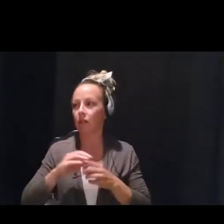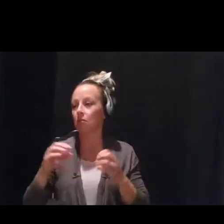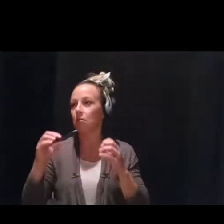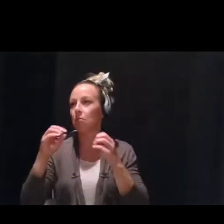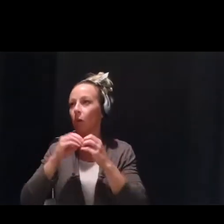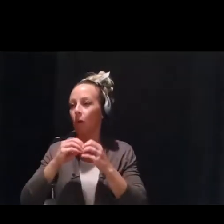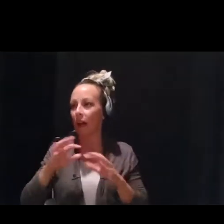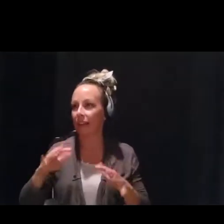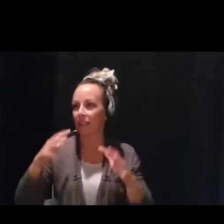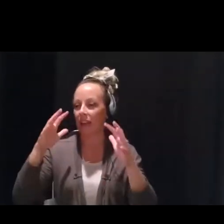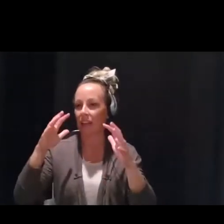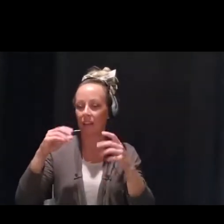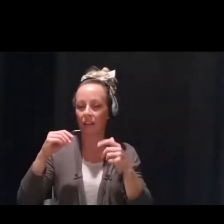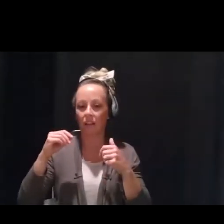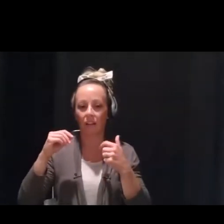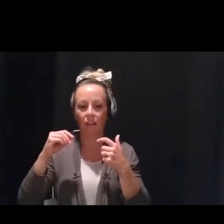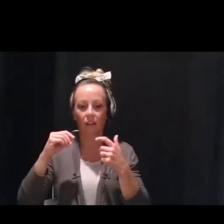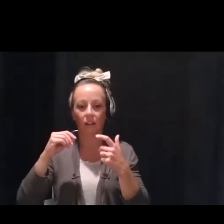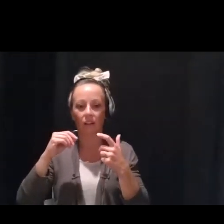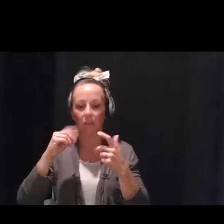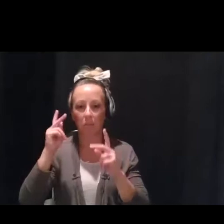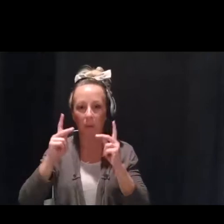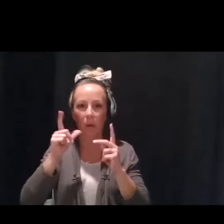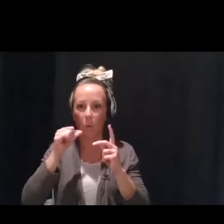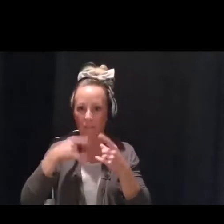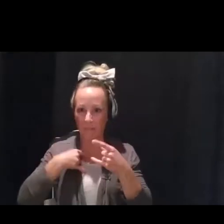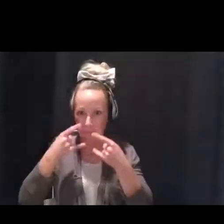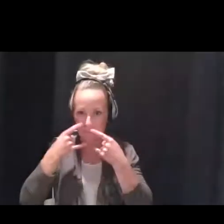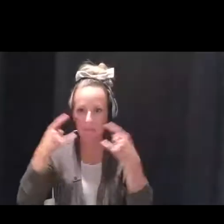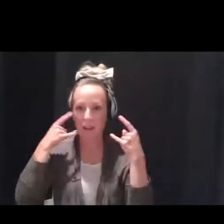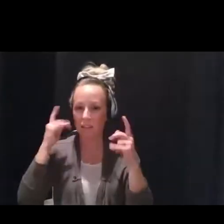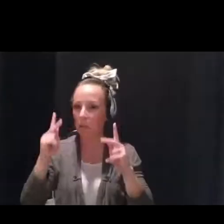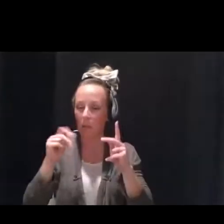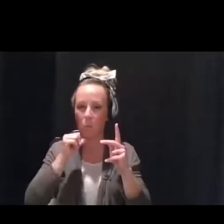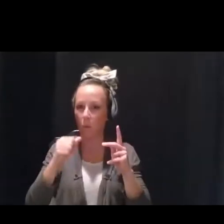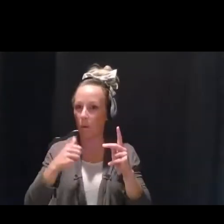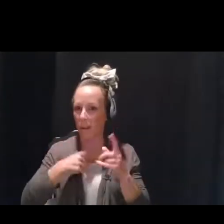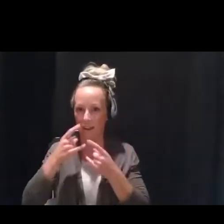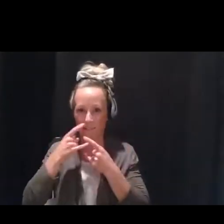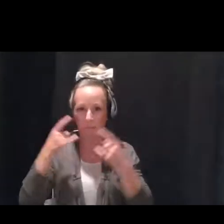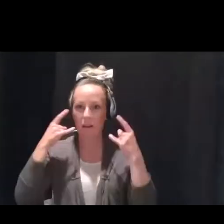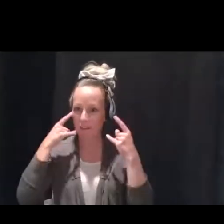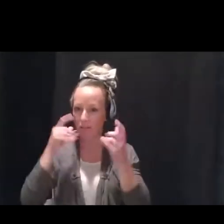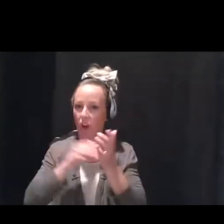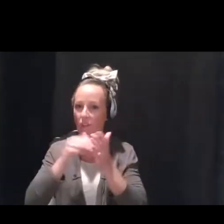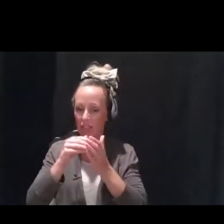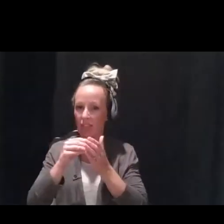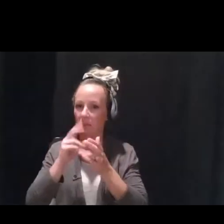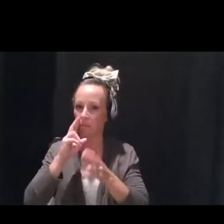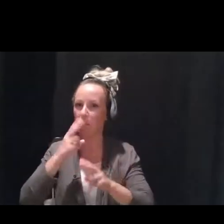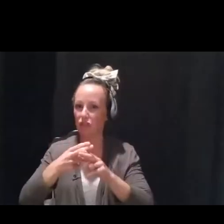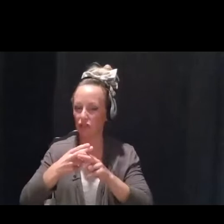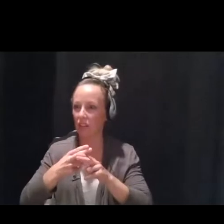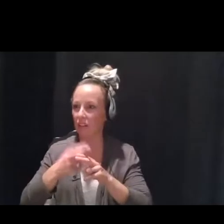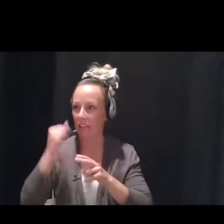around those that wear masks, those that don't wear masks. Interestingly, those clients